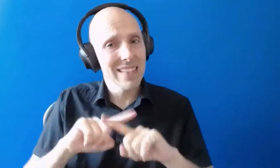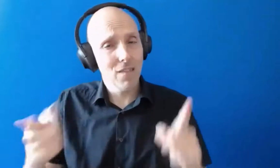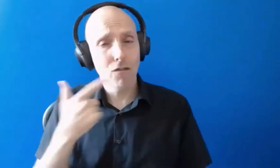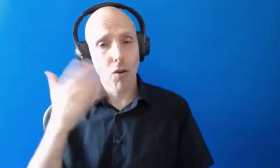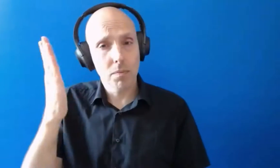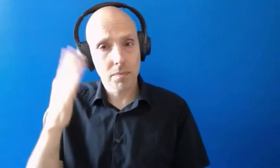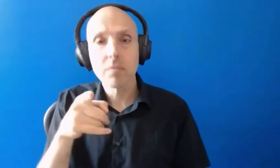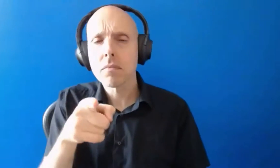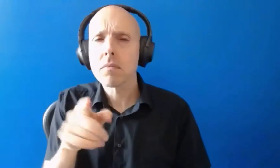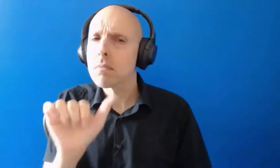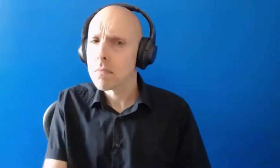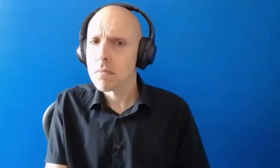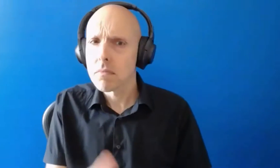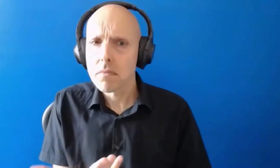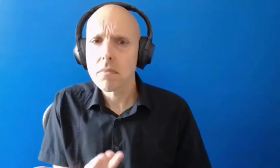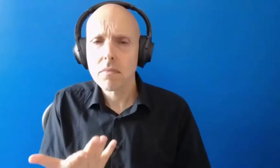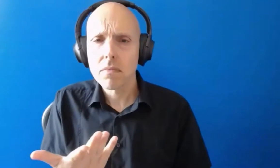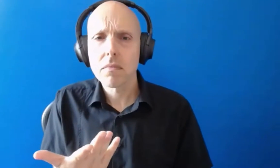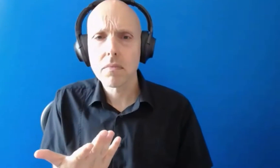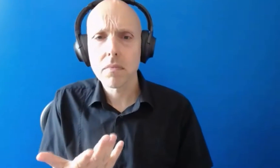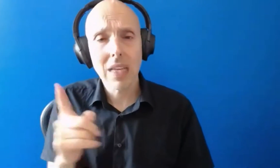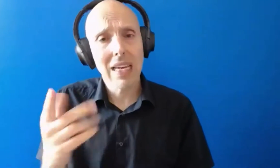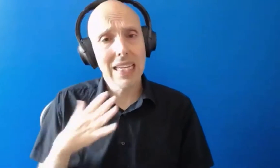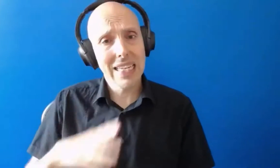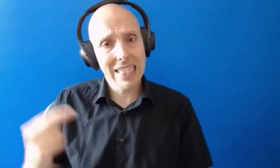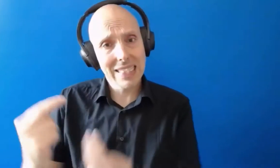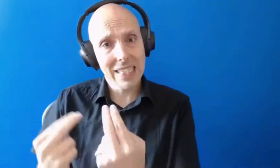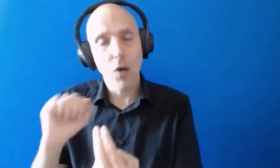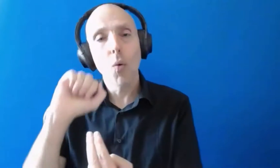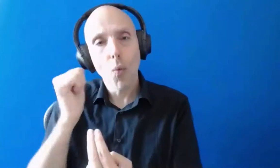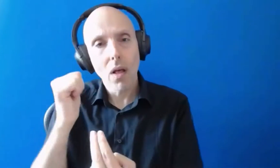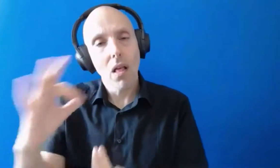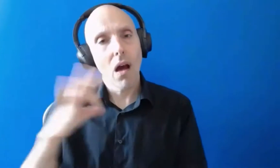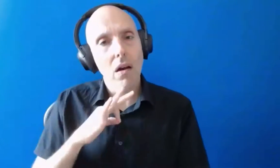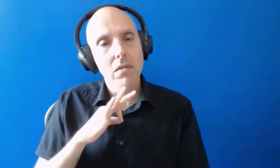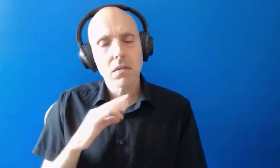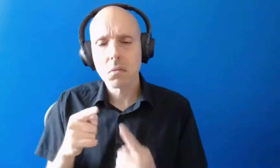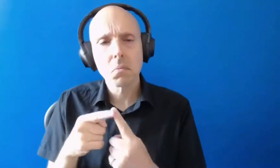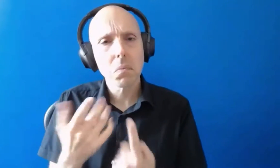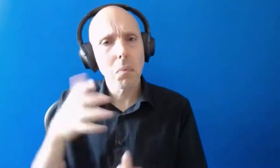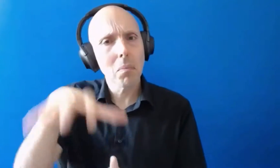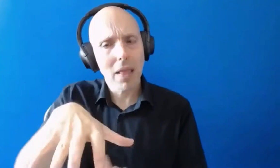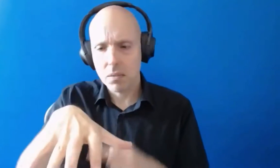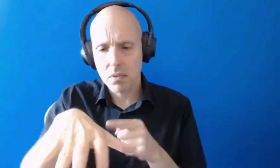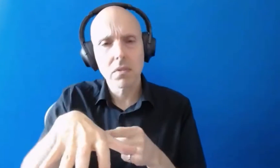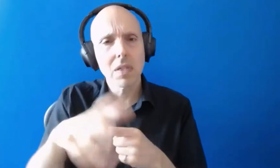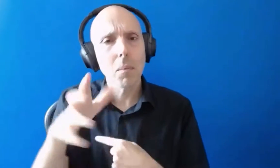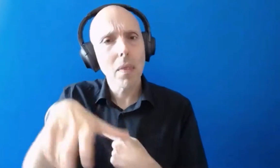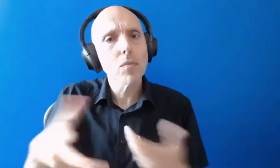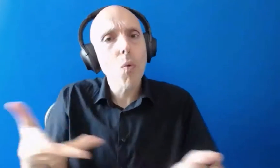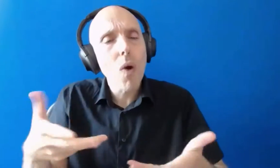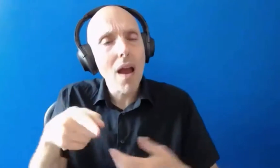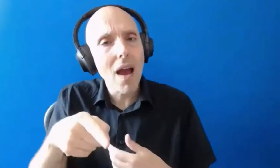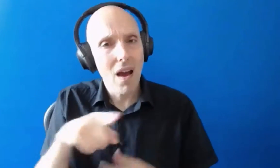absolutely so one of the things that the needs assessor takes into account when they when they meet with you is all those differences in